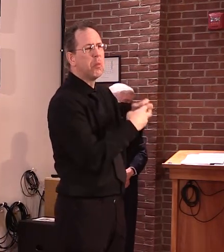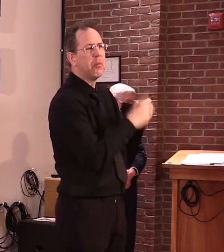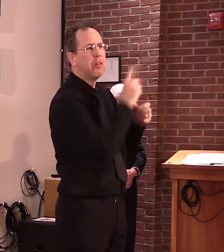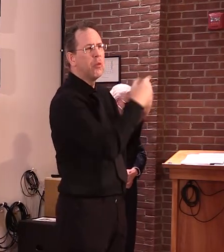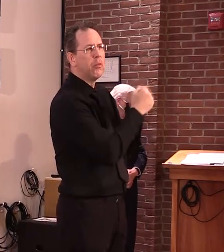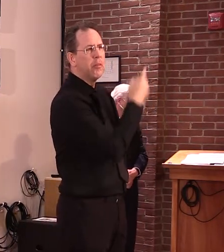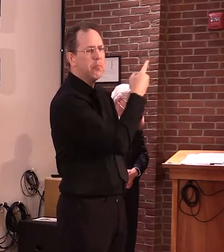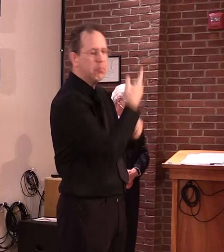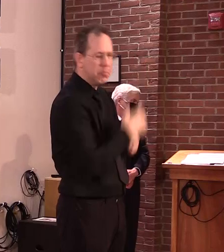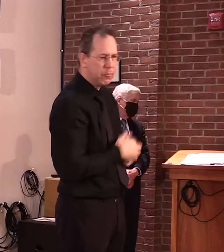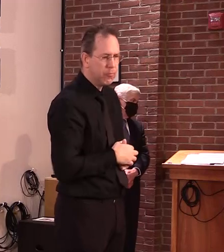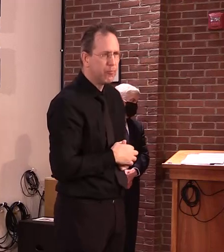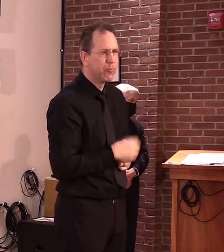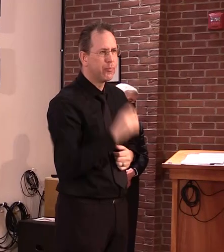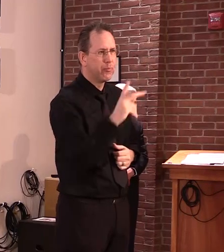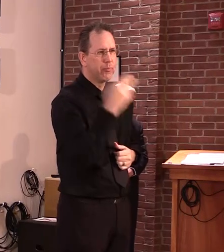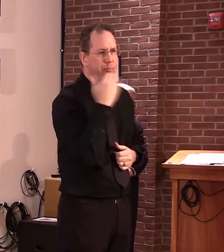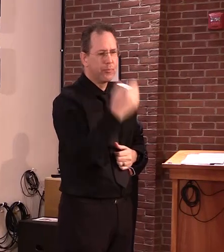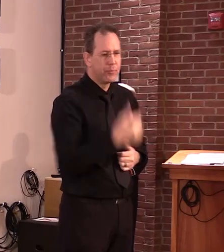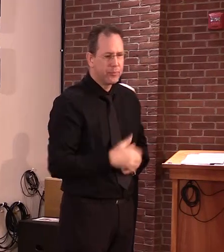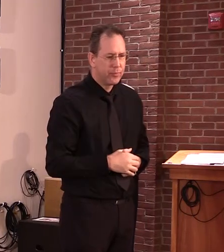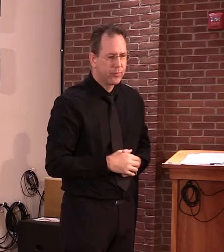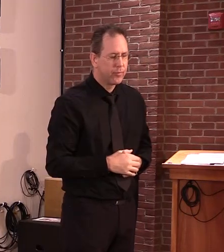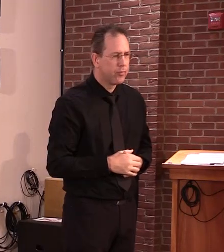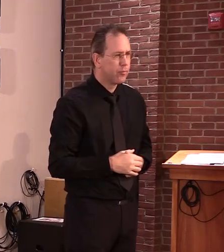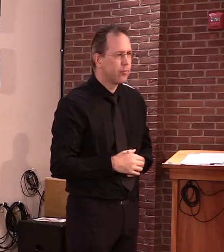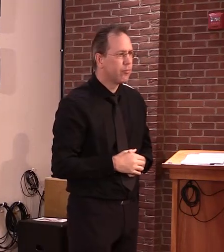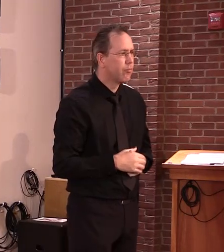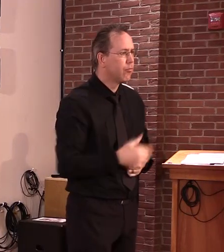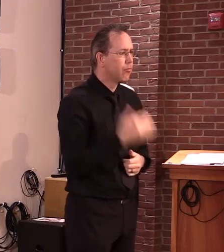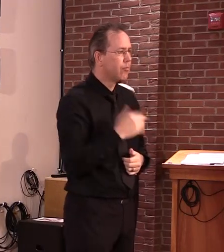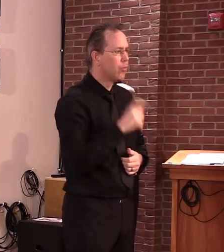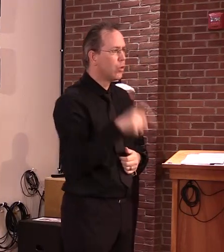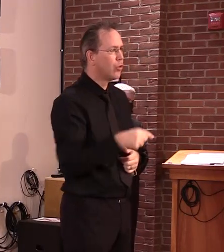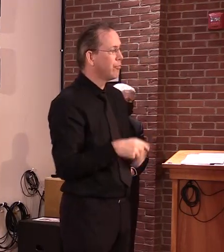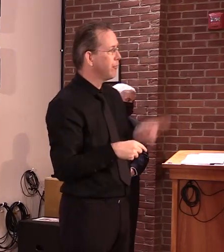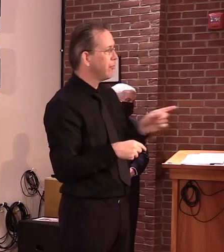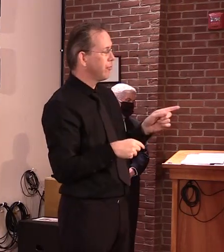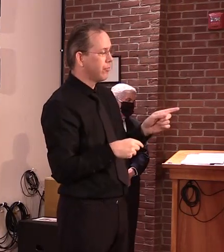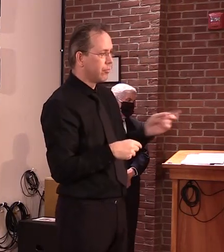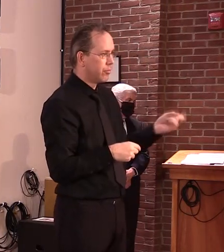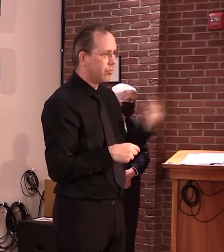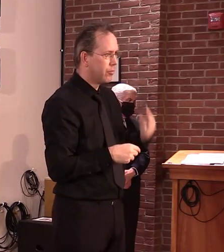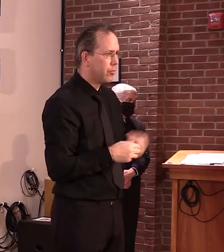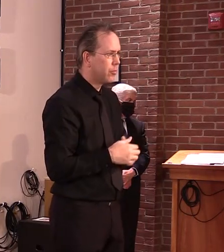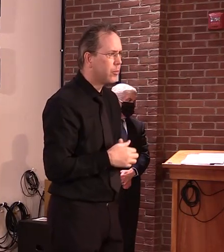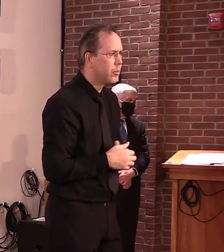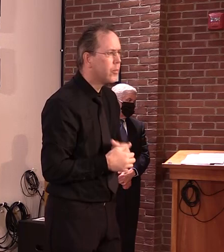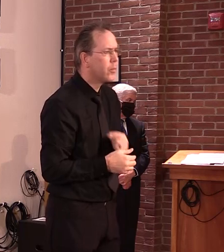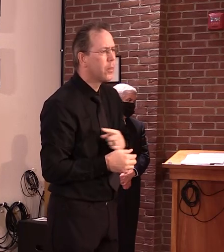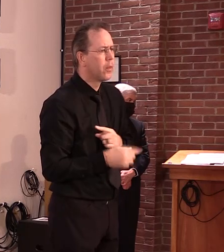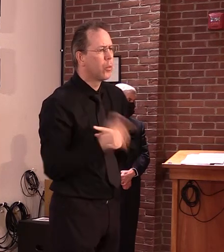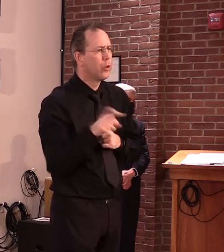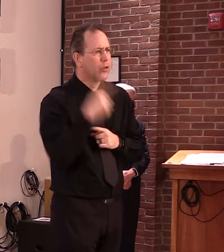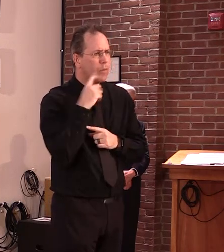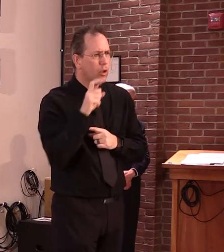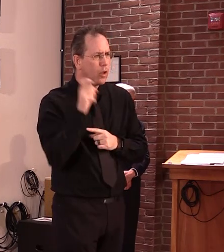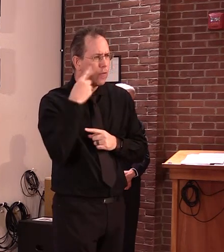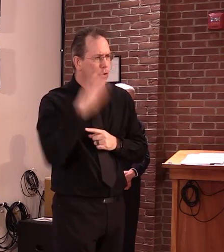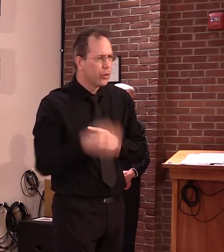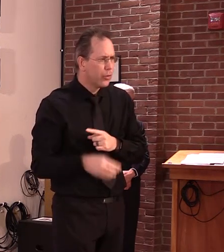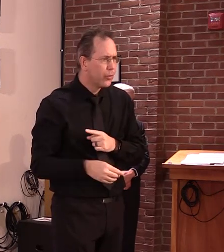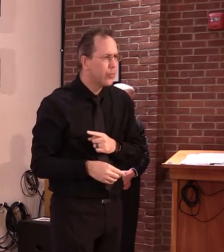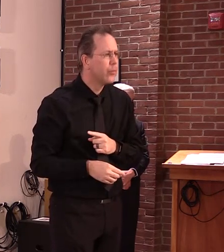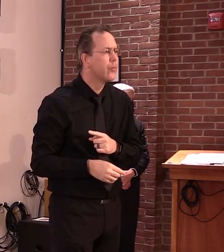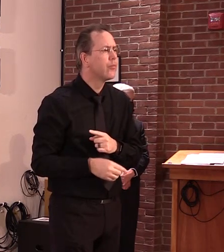Stewart? Thanks. Governor AARP this morning added its name and